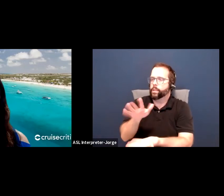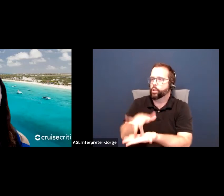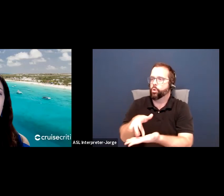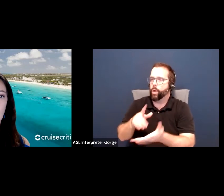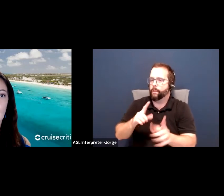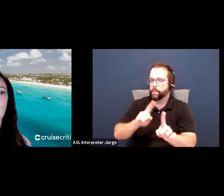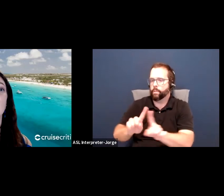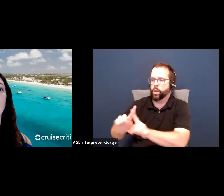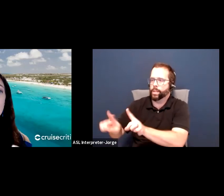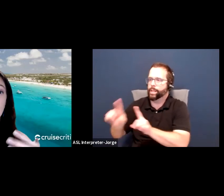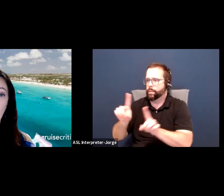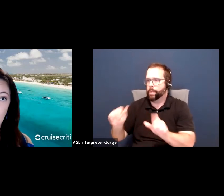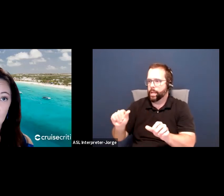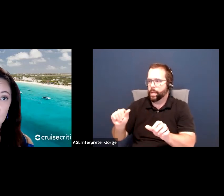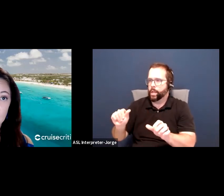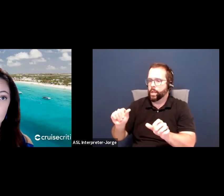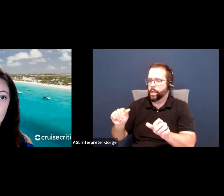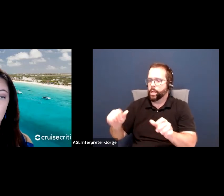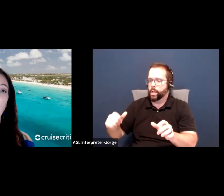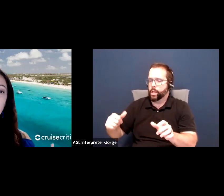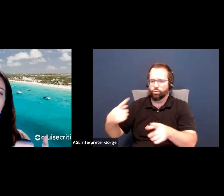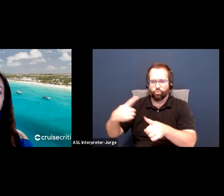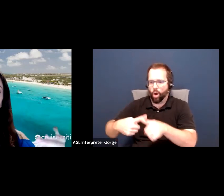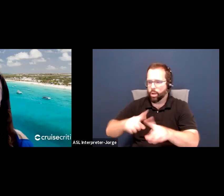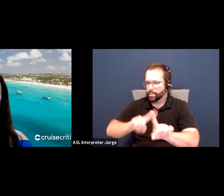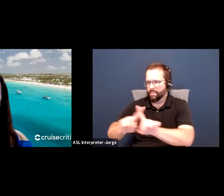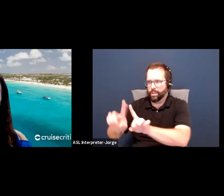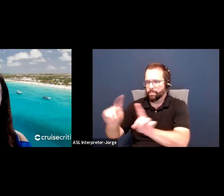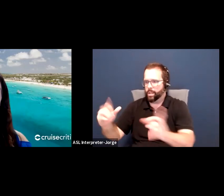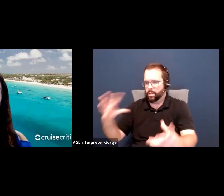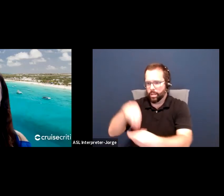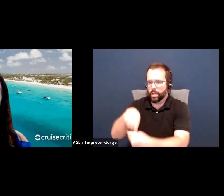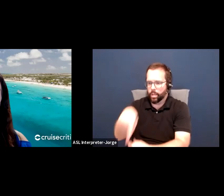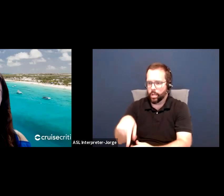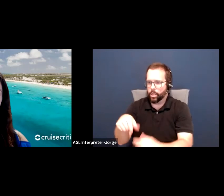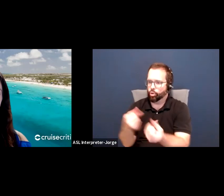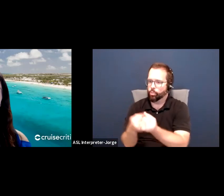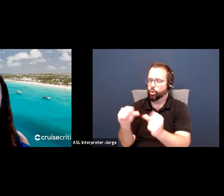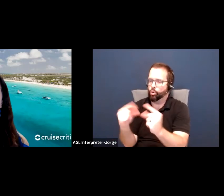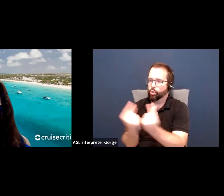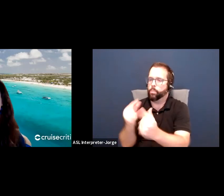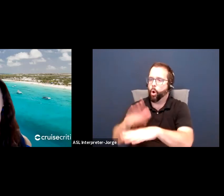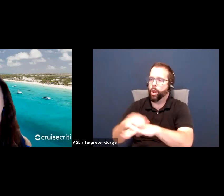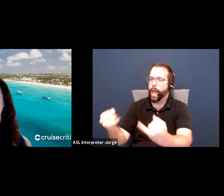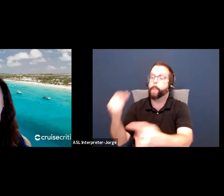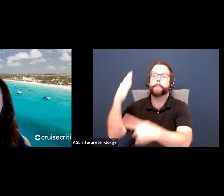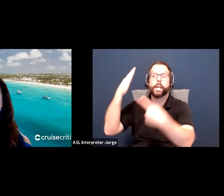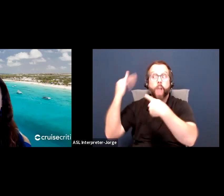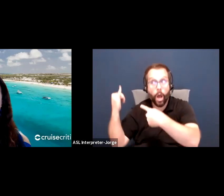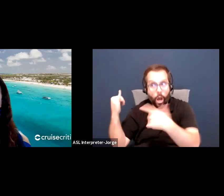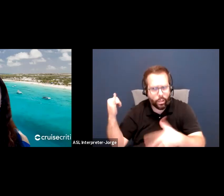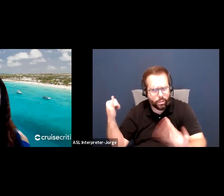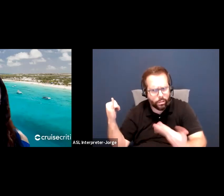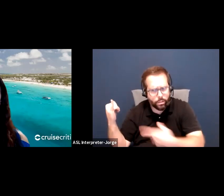group online because, and that's going to be the impact you want them to have. It might be because